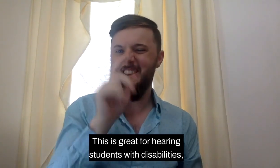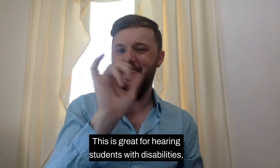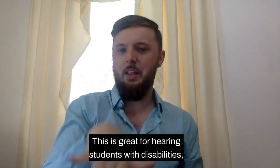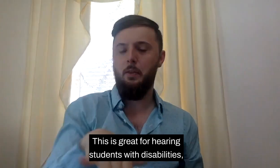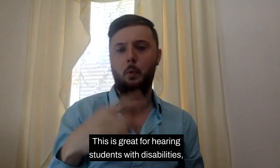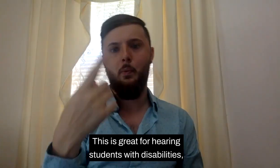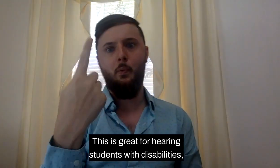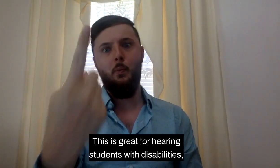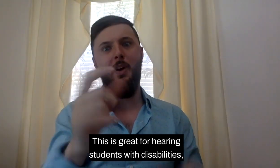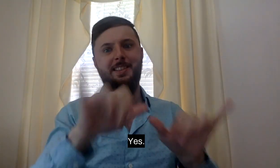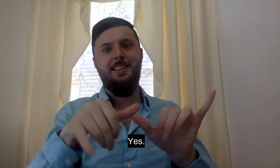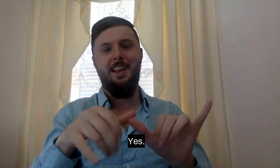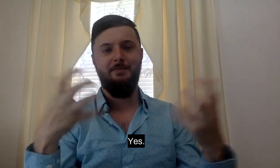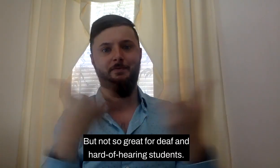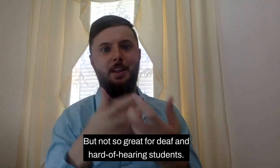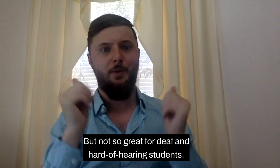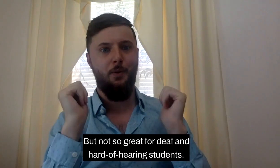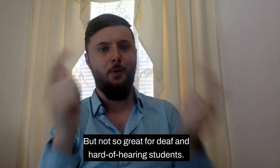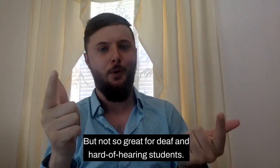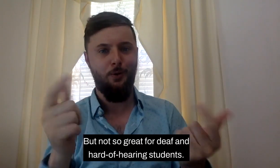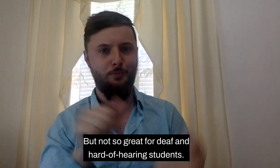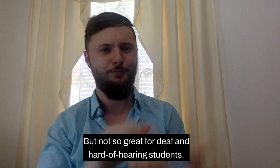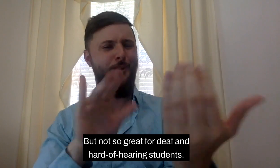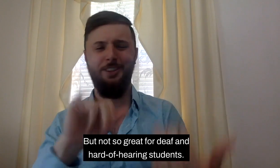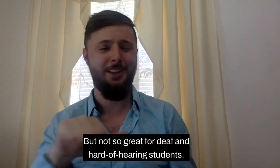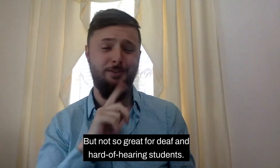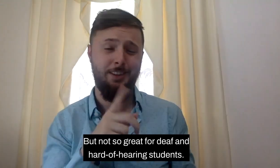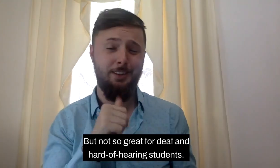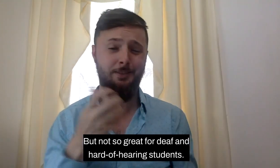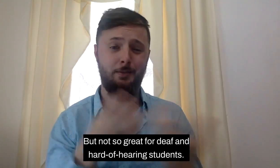students with disabilities, yes, but not so great for deaf and hard of hearing students.